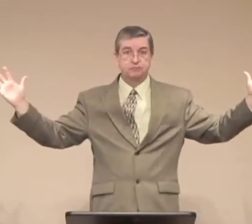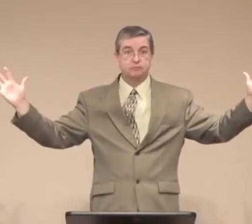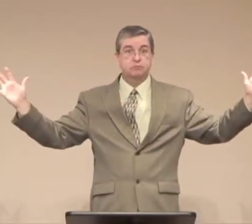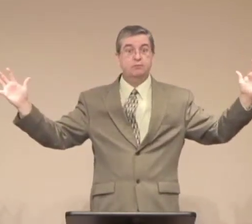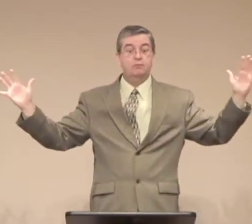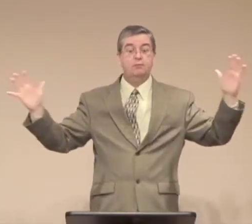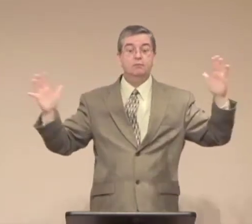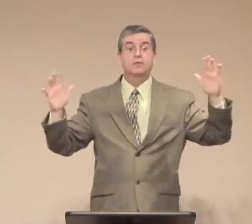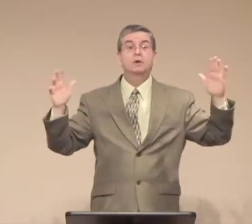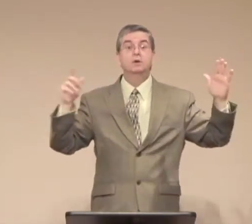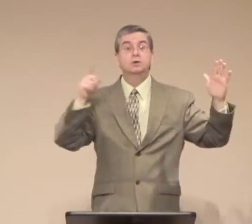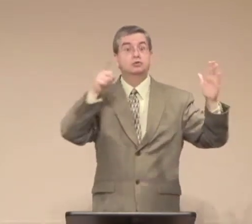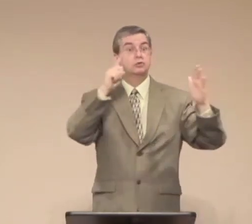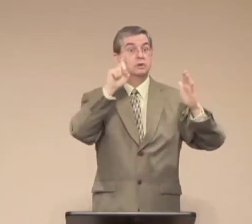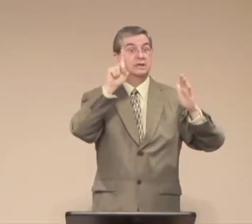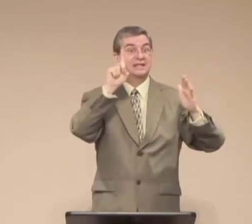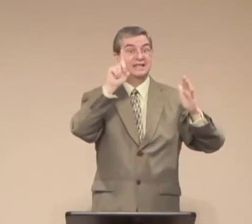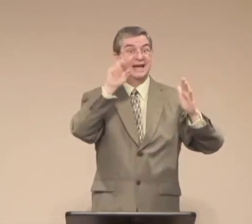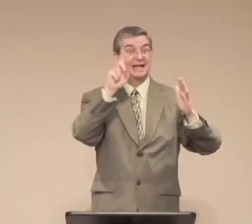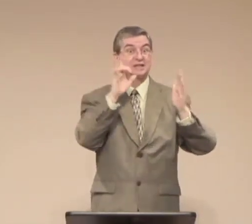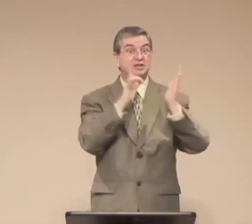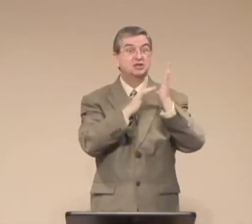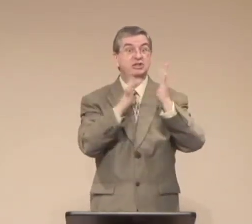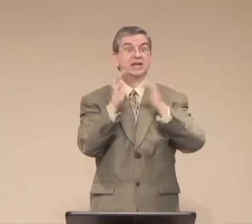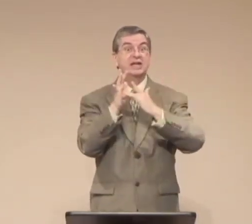You see, Jesus was hanging there on the cross.